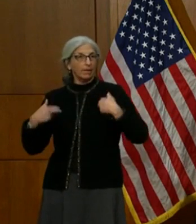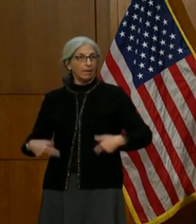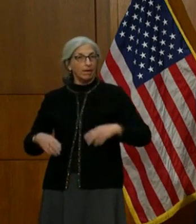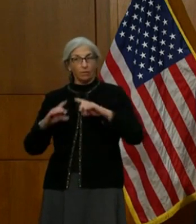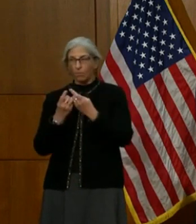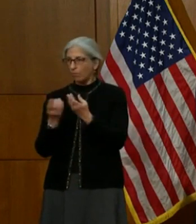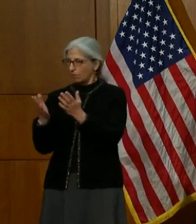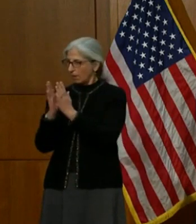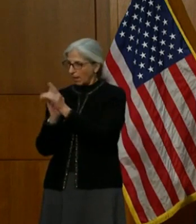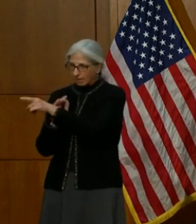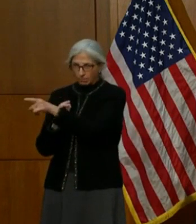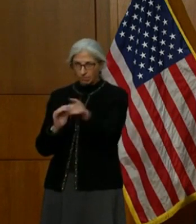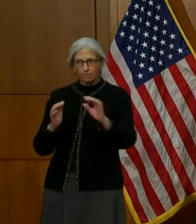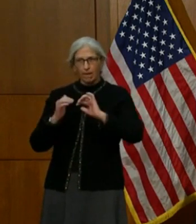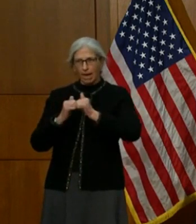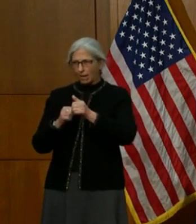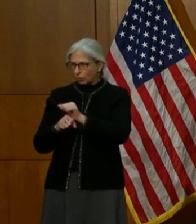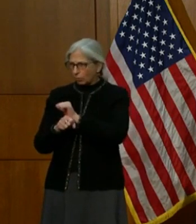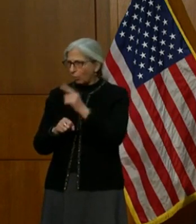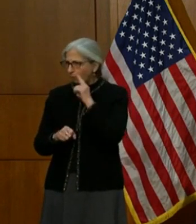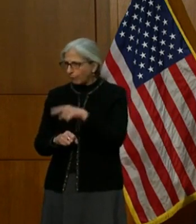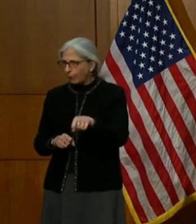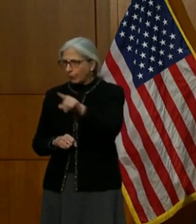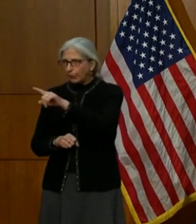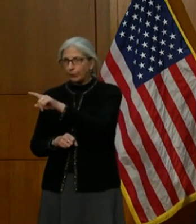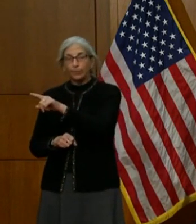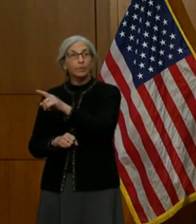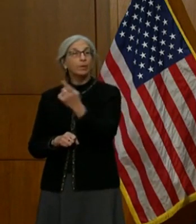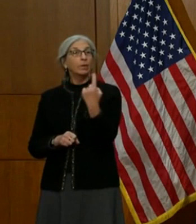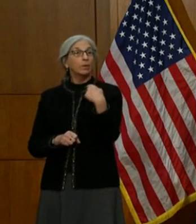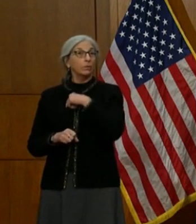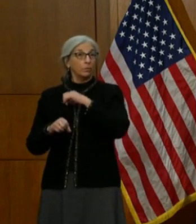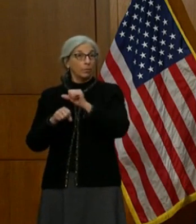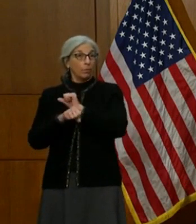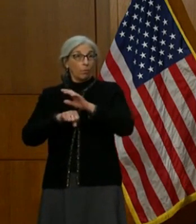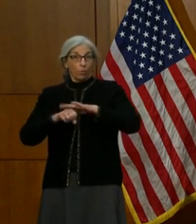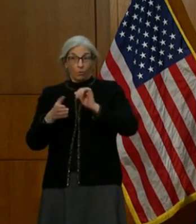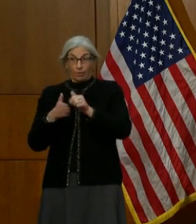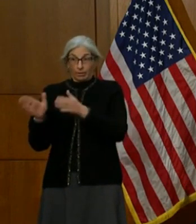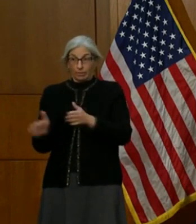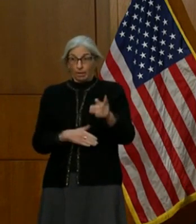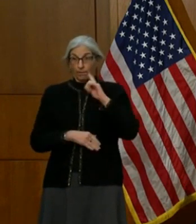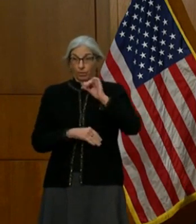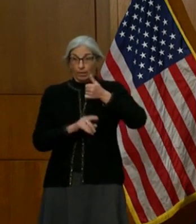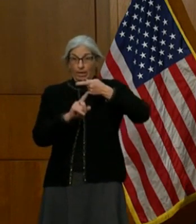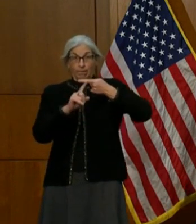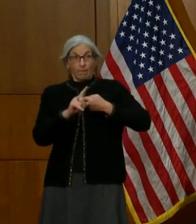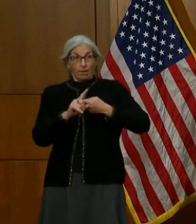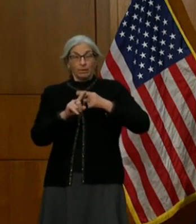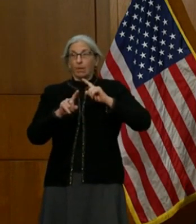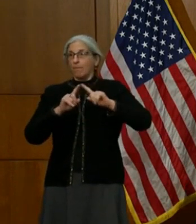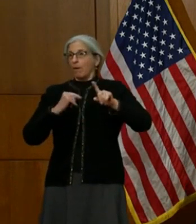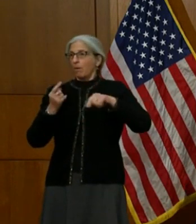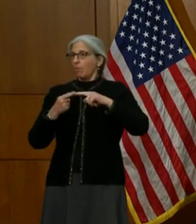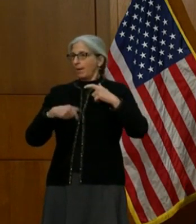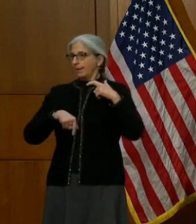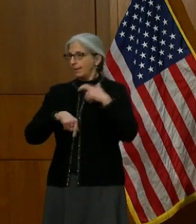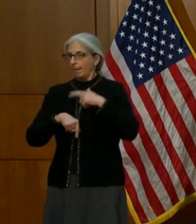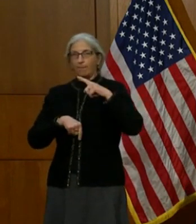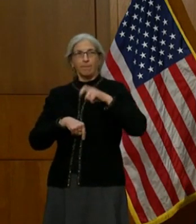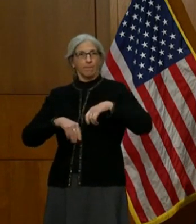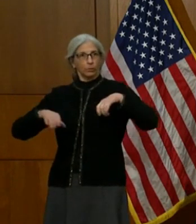working on the ground? And again, the plan we've been working on for 10 months, but then when it hits reality and it has to be